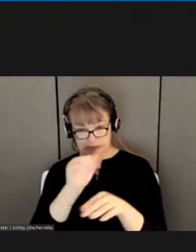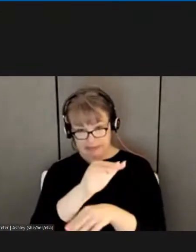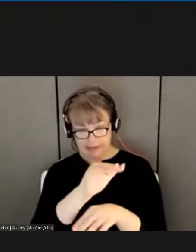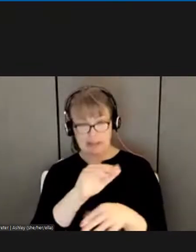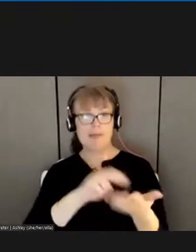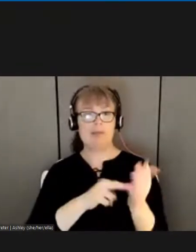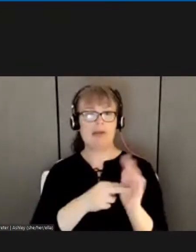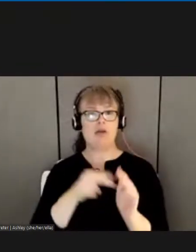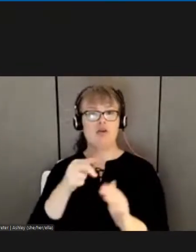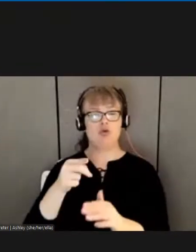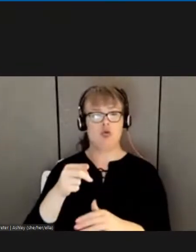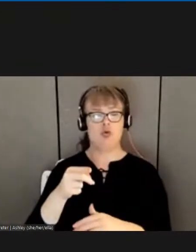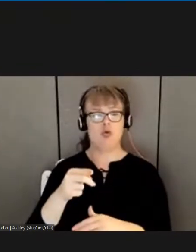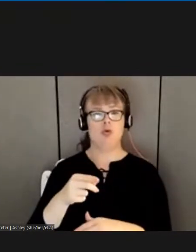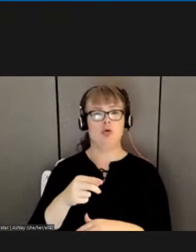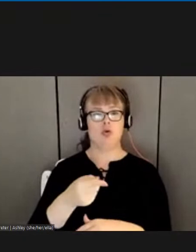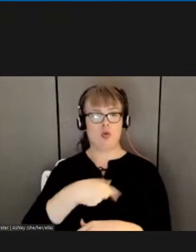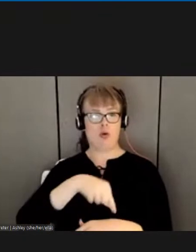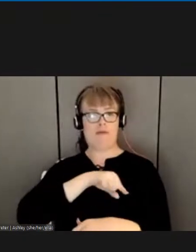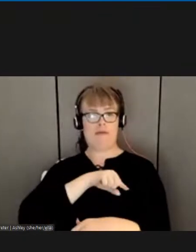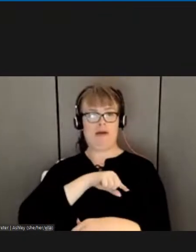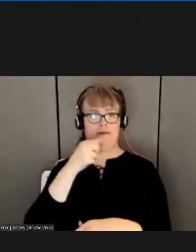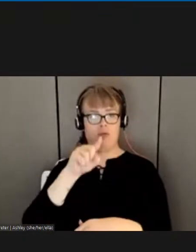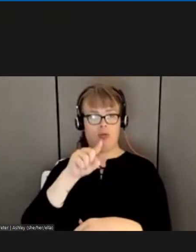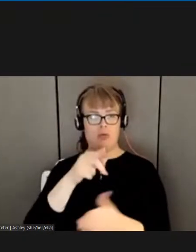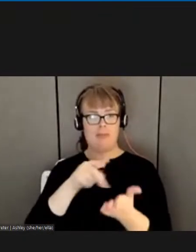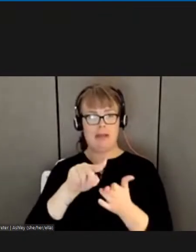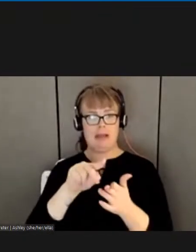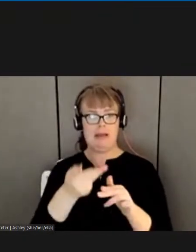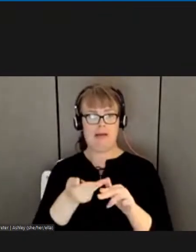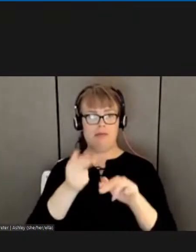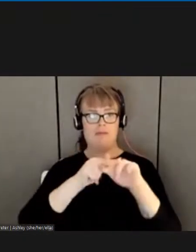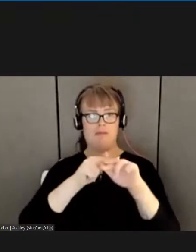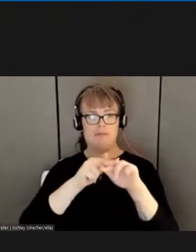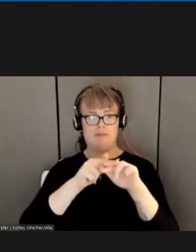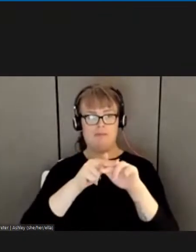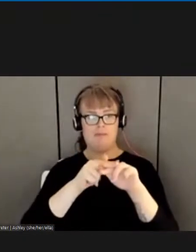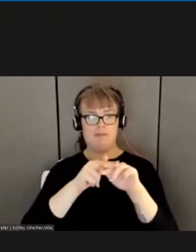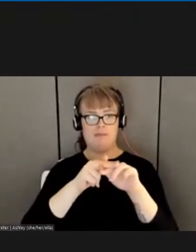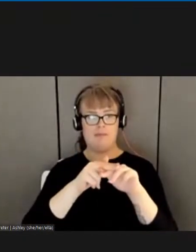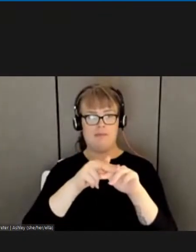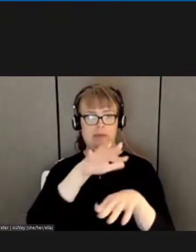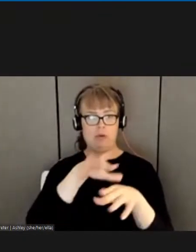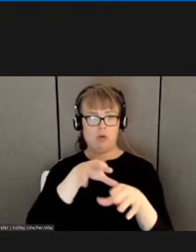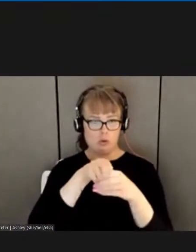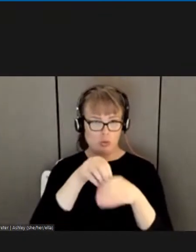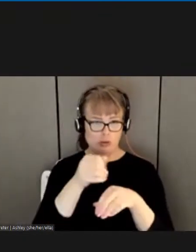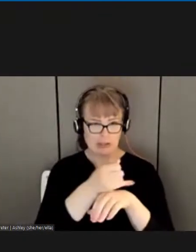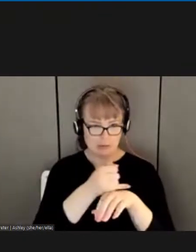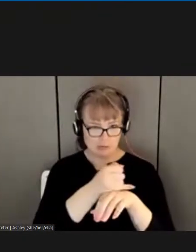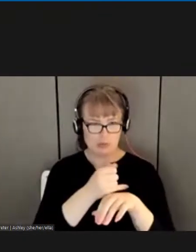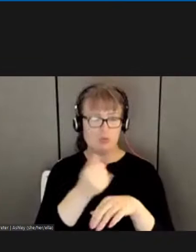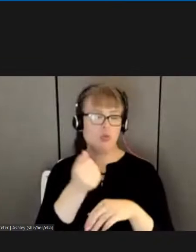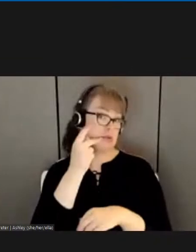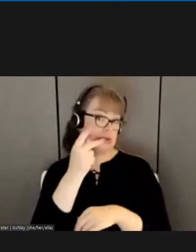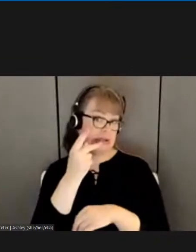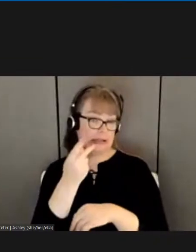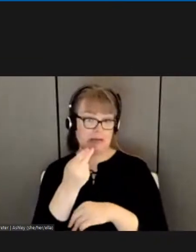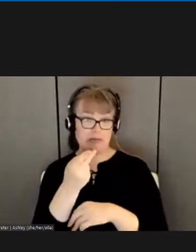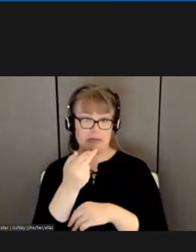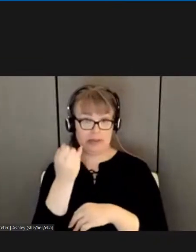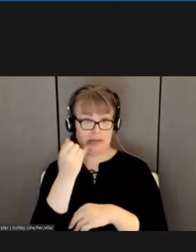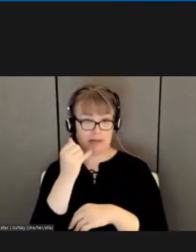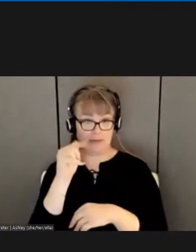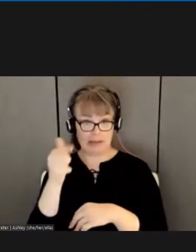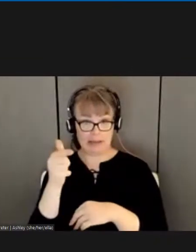So it is possible we can negotiate interest and what we'll think about that. But